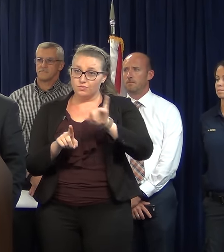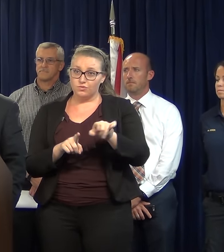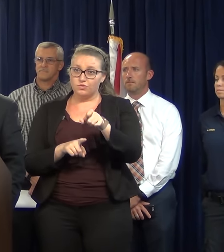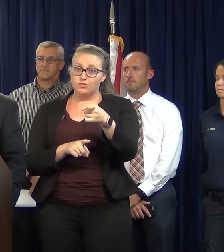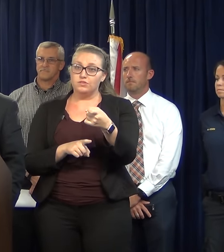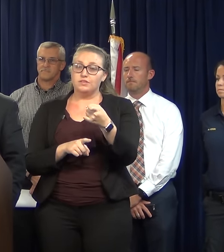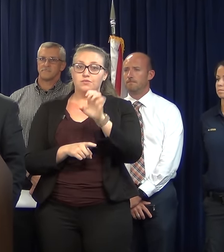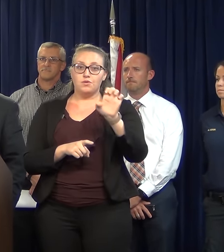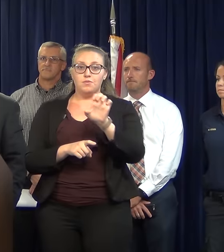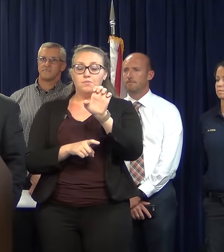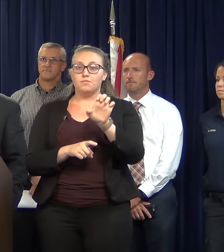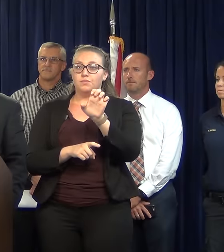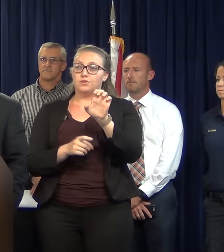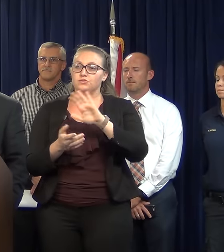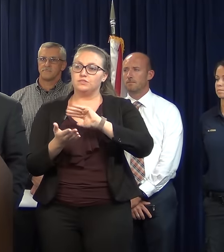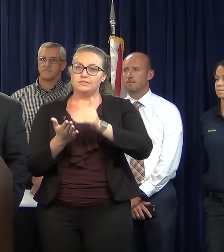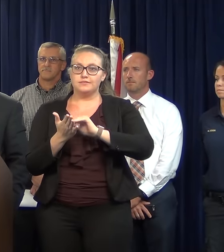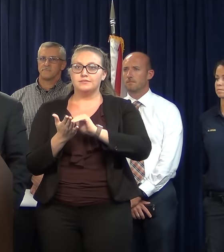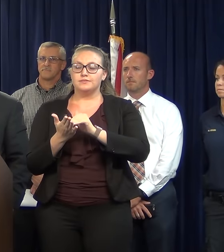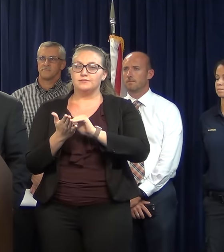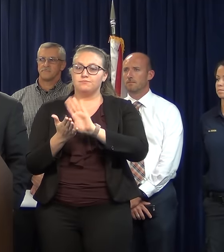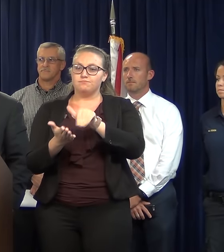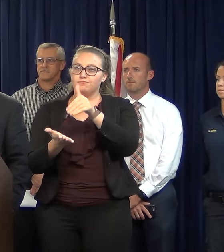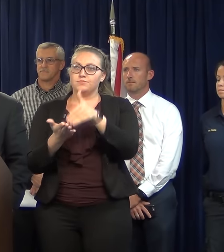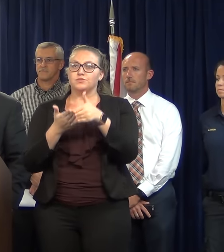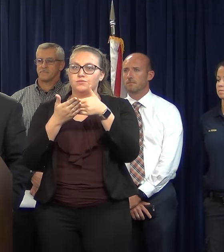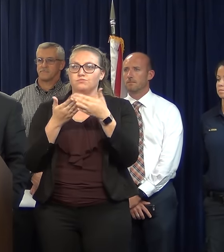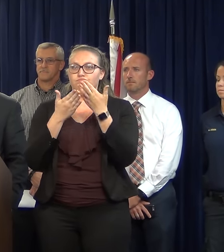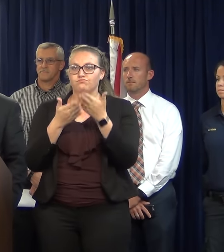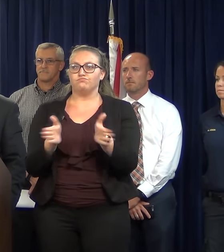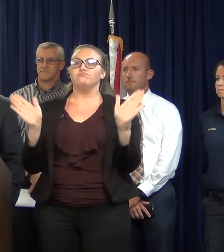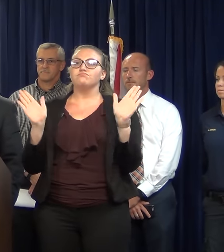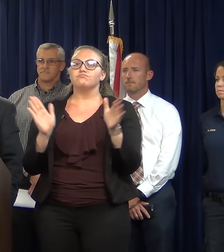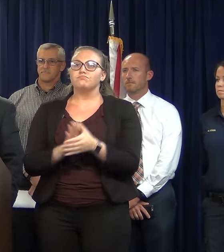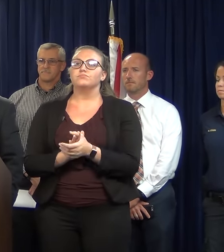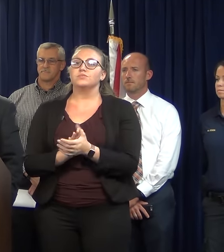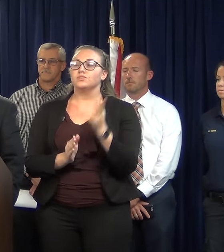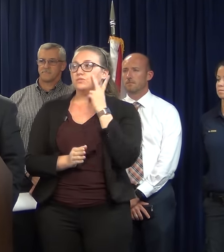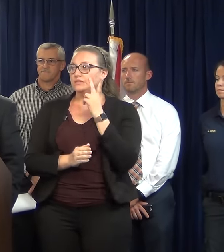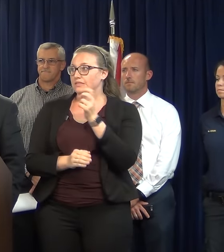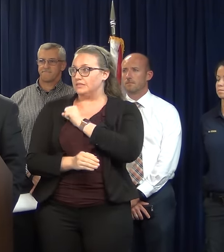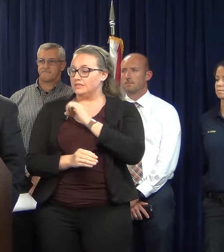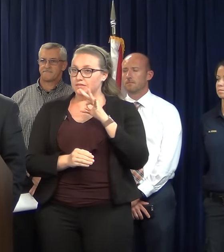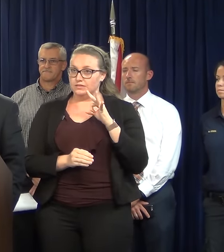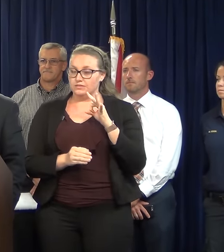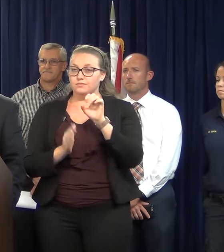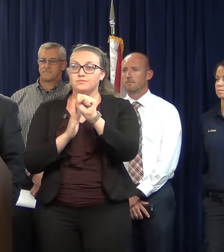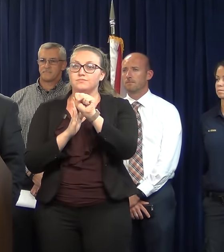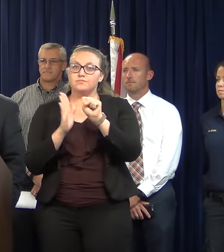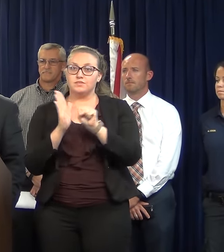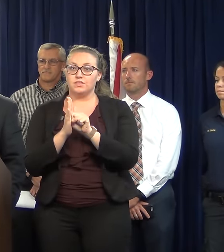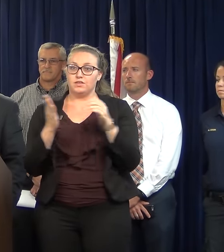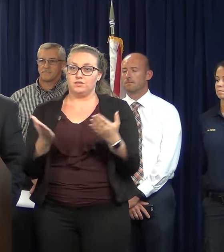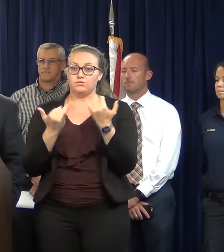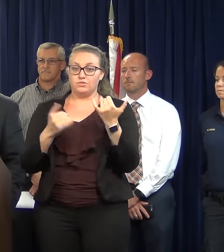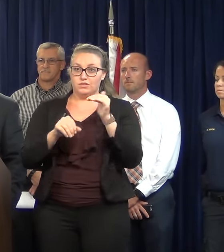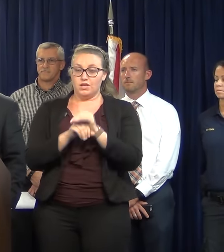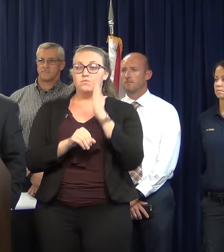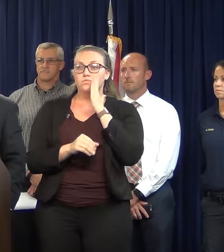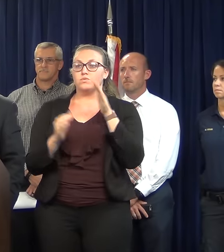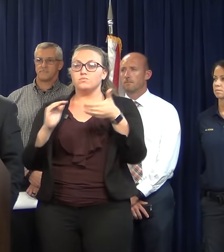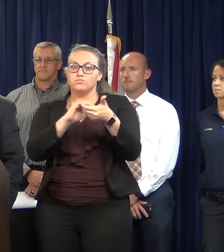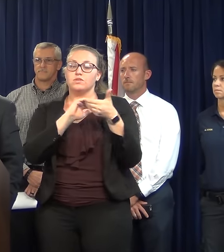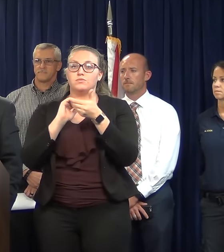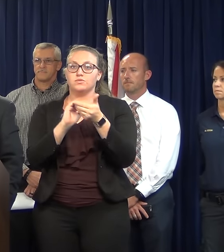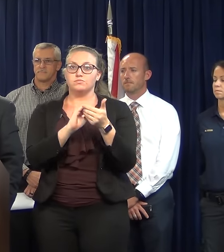activated. As you see, many of our state and local partners are with us tonight, and we will continue to collaborate with them to ensure that